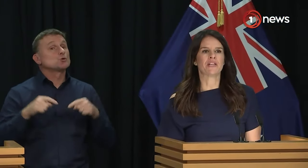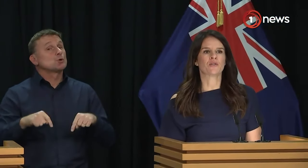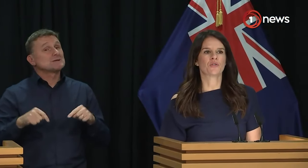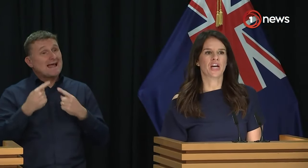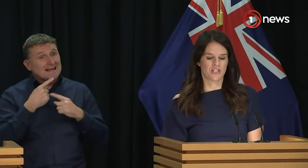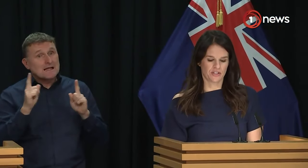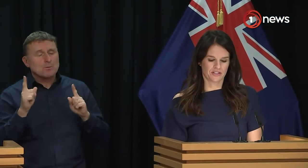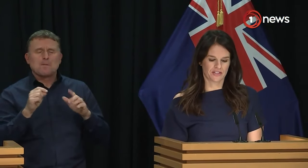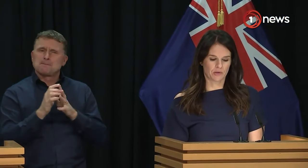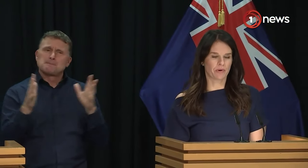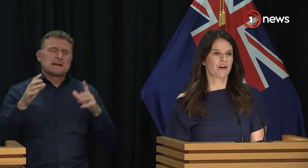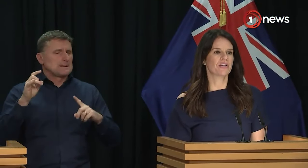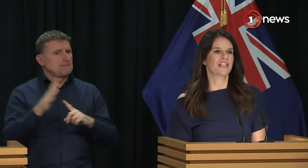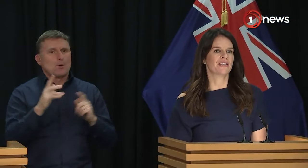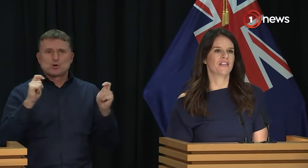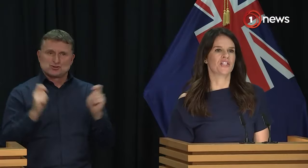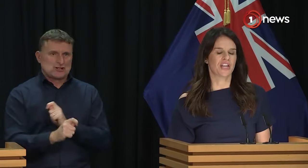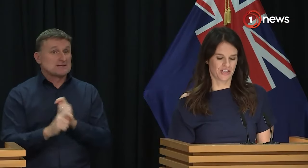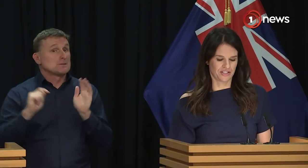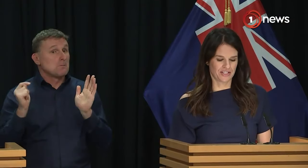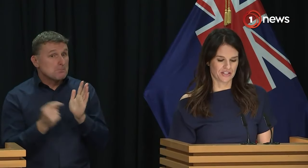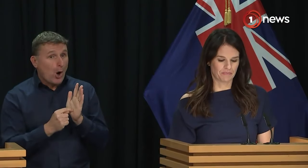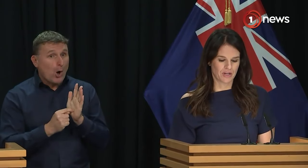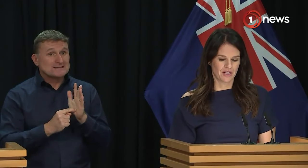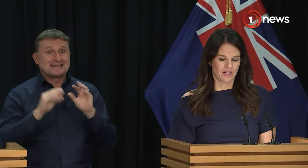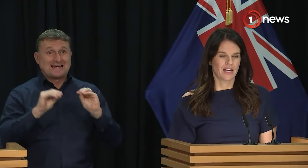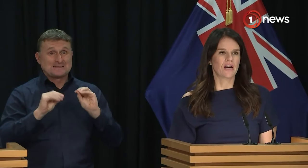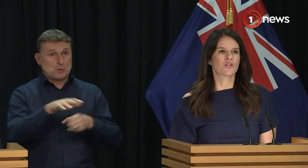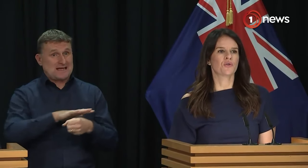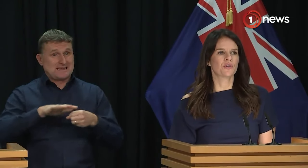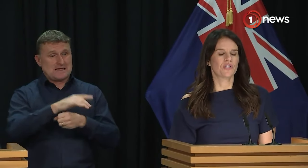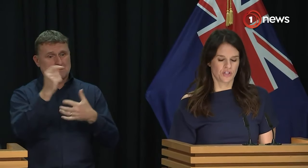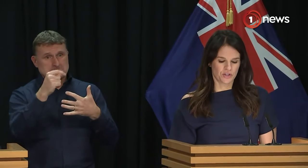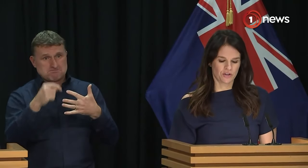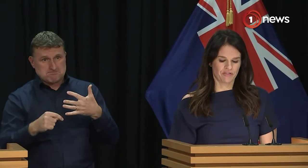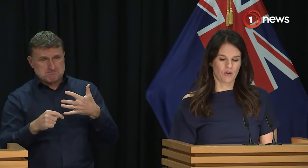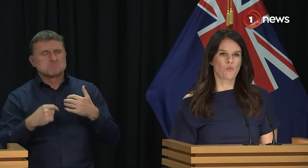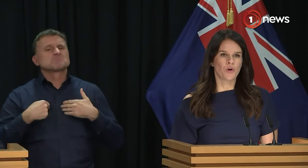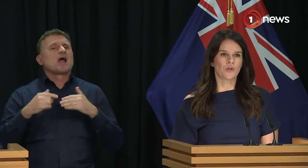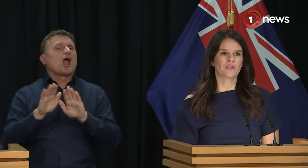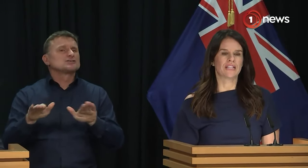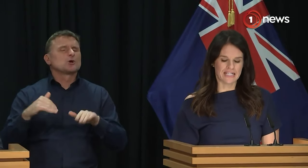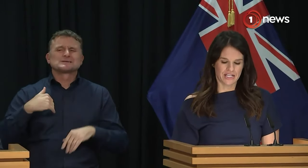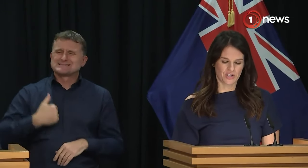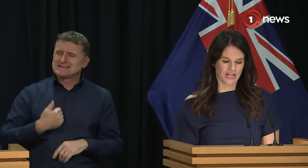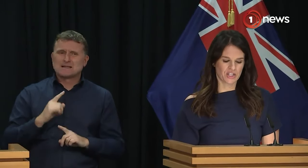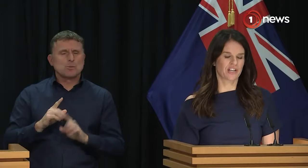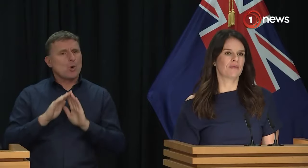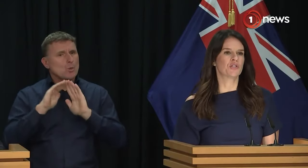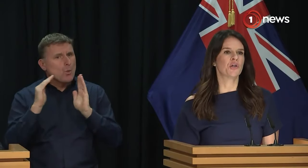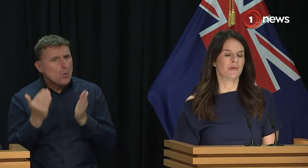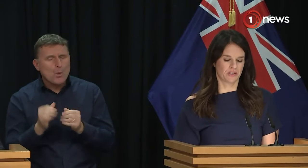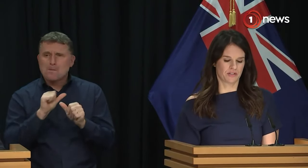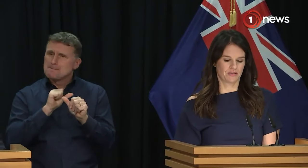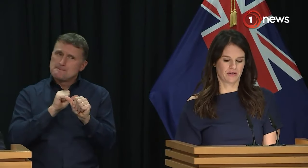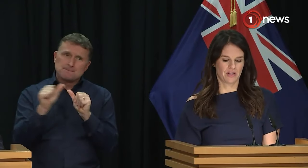fundamental changes to priorities in the education sector. Our children deserve a world leading education